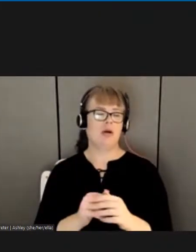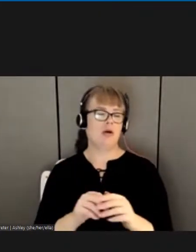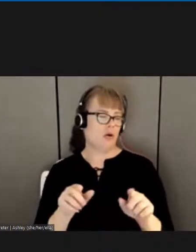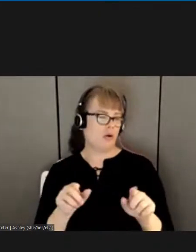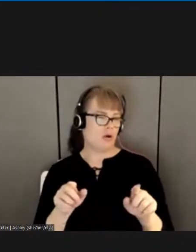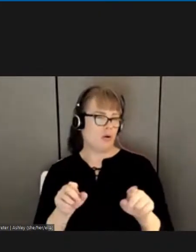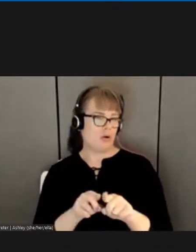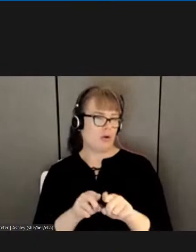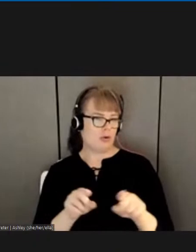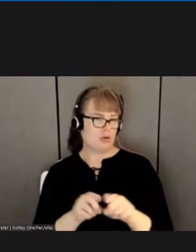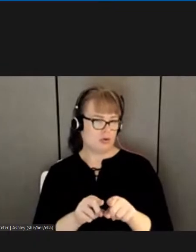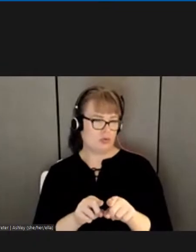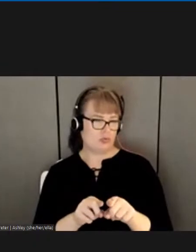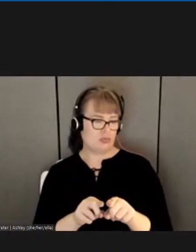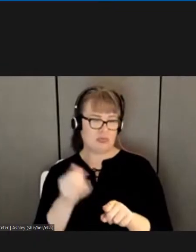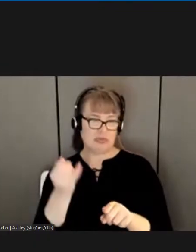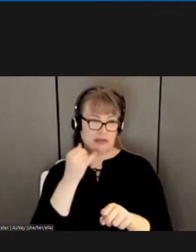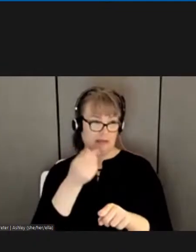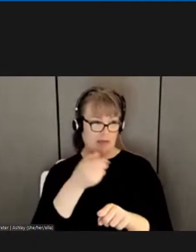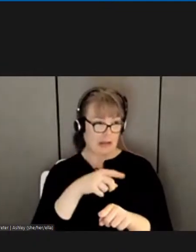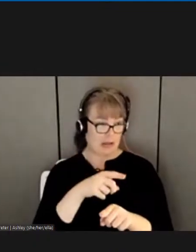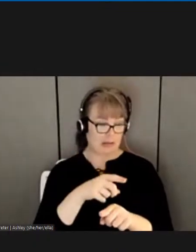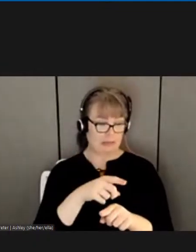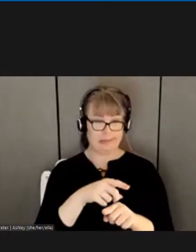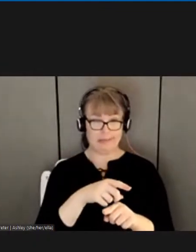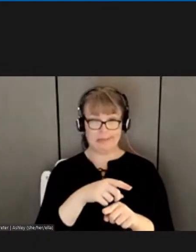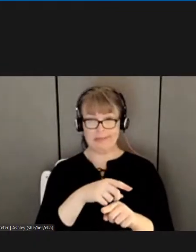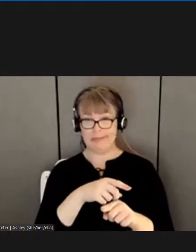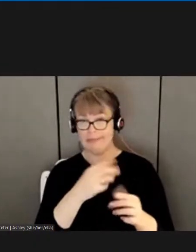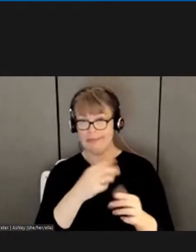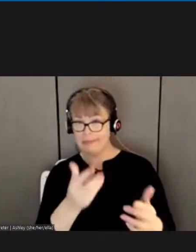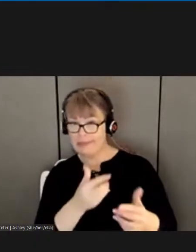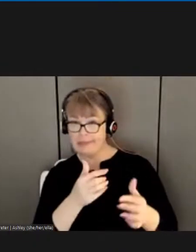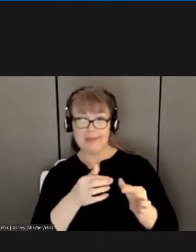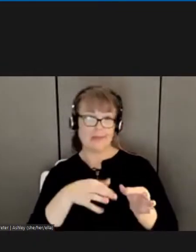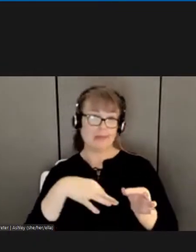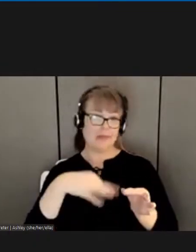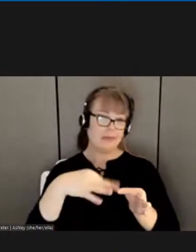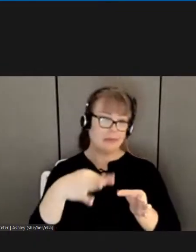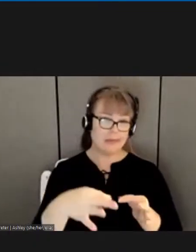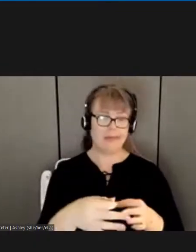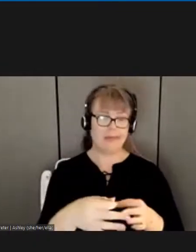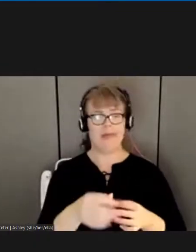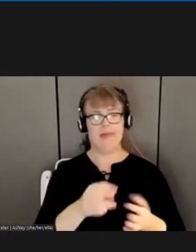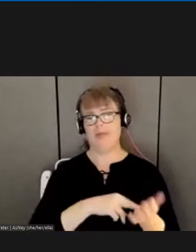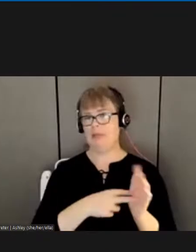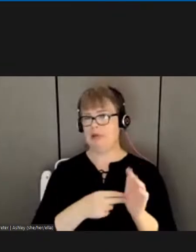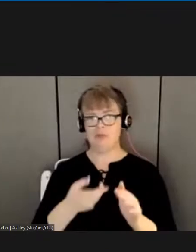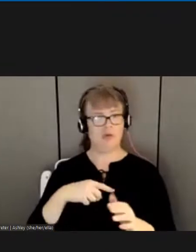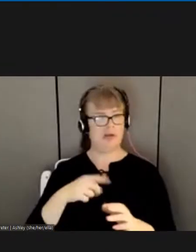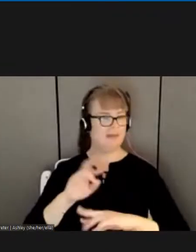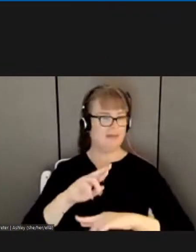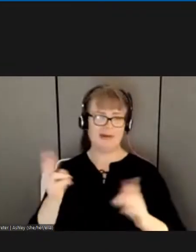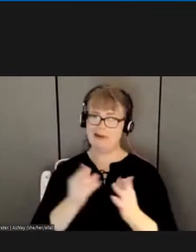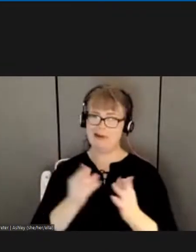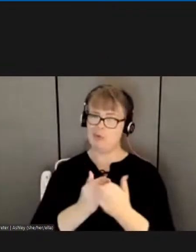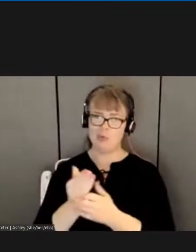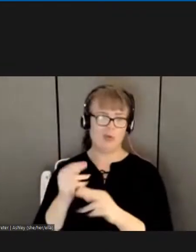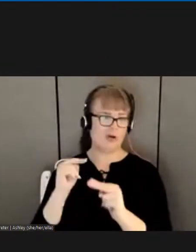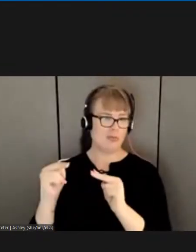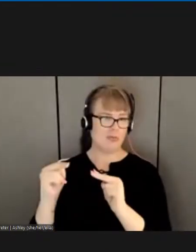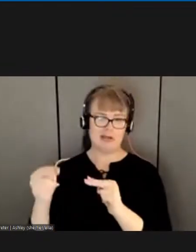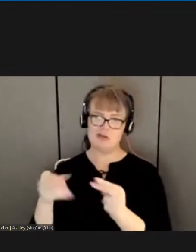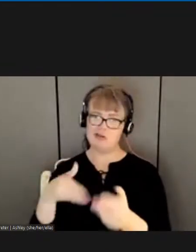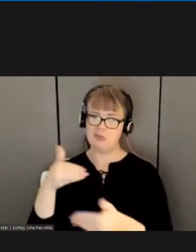if we go into interest arbitration so it doesn't take another year year and a half. Fair we already have some plans and some